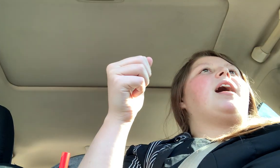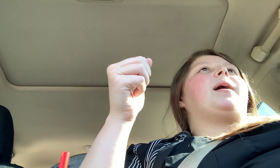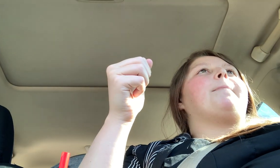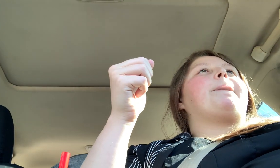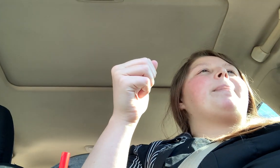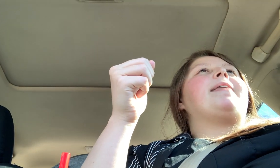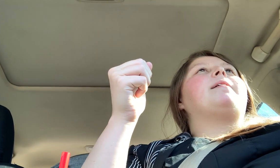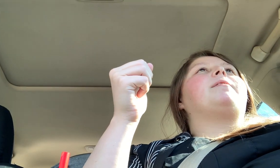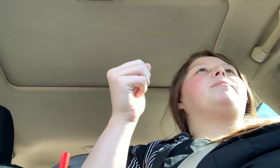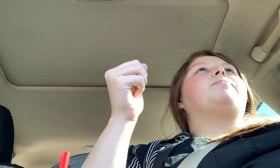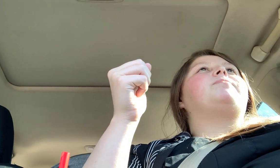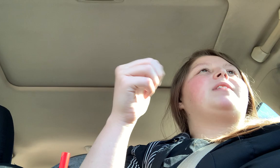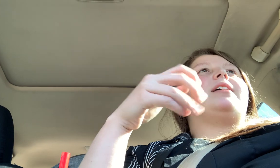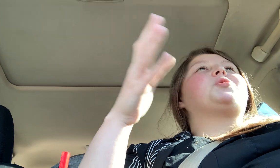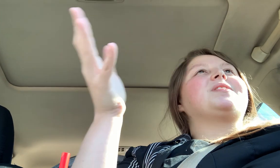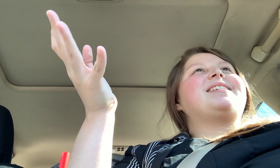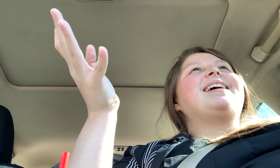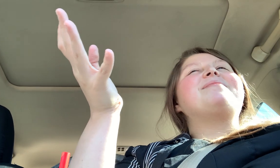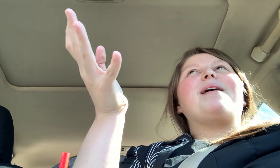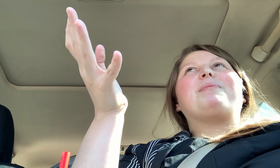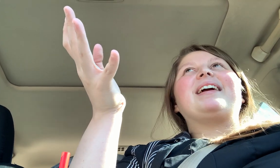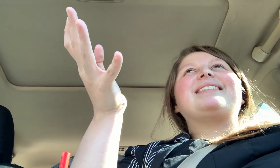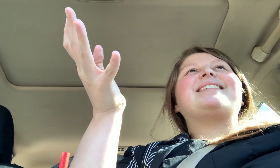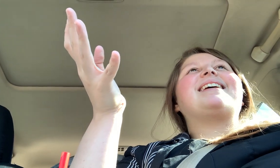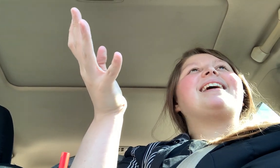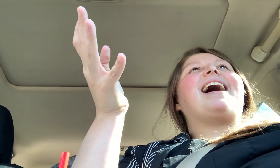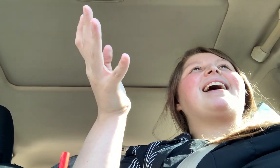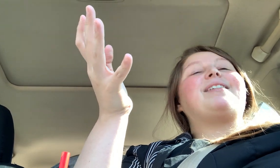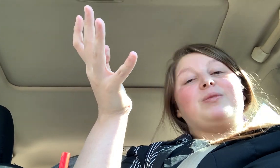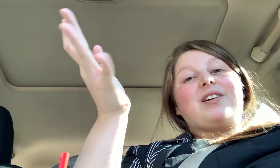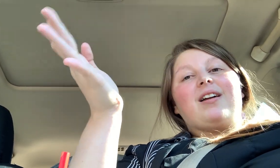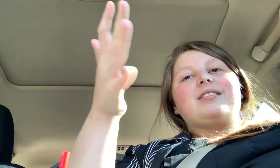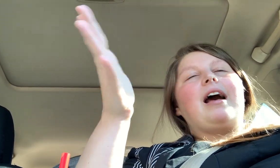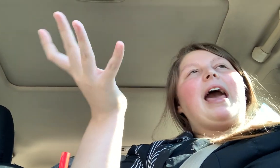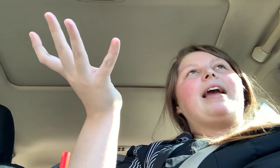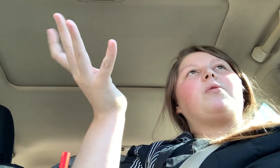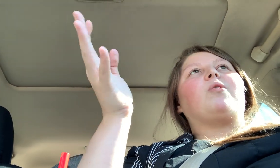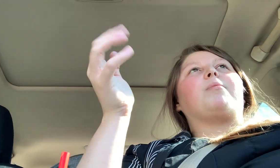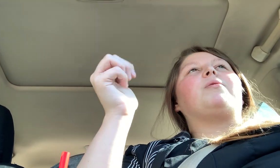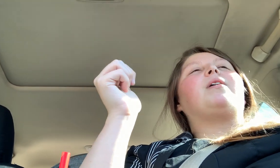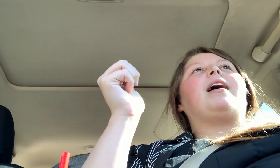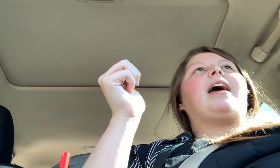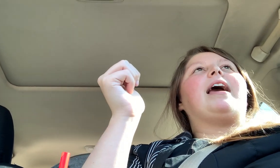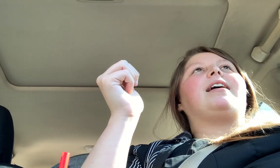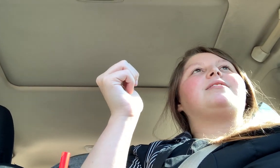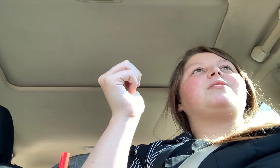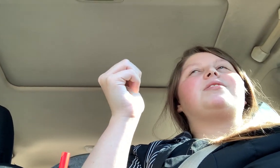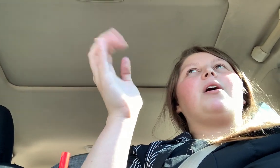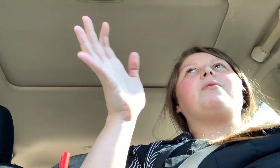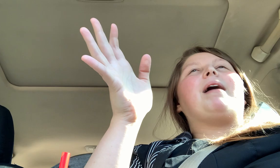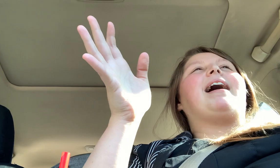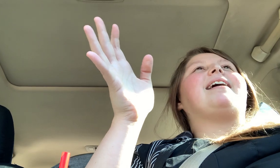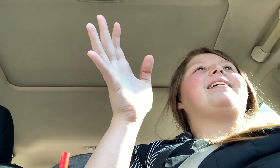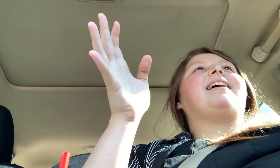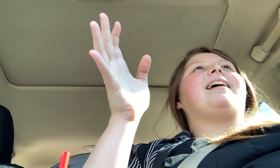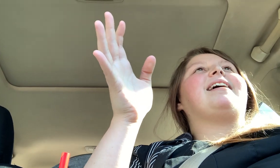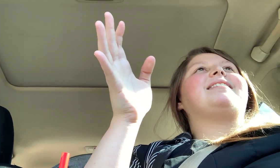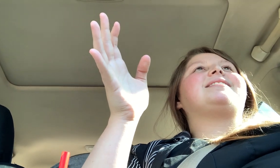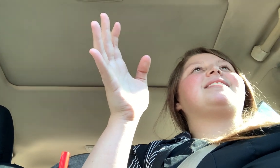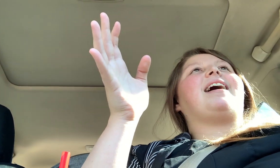Um, and the, then towards the end of my pregnancy, I was honestly, I ate horrible. I ate so bad and I